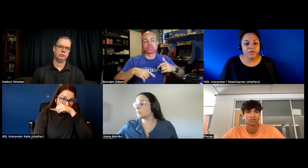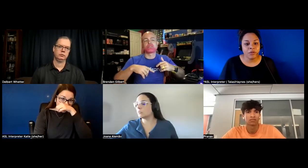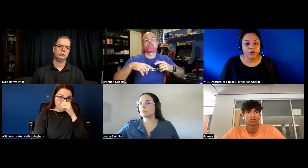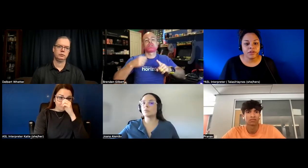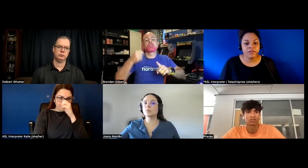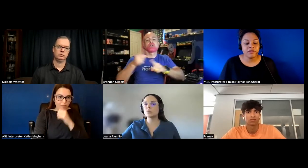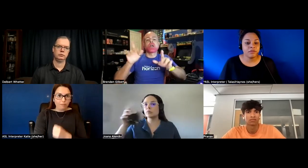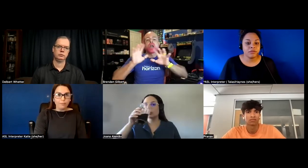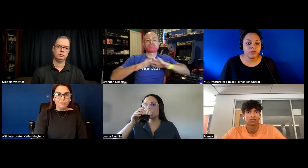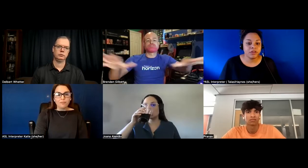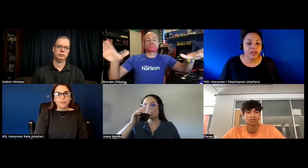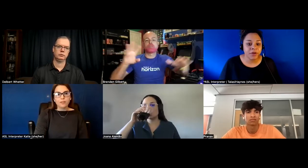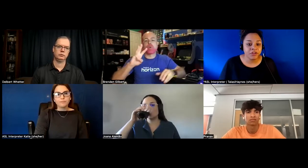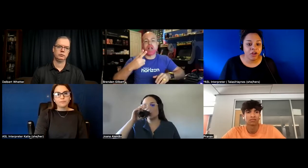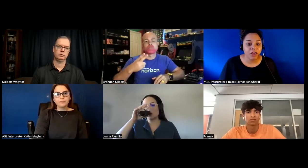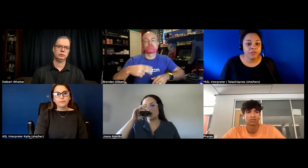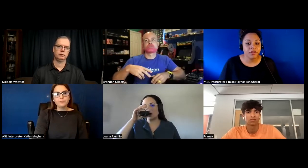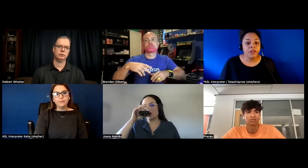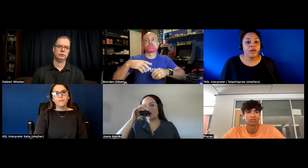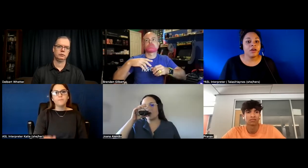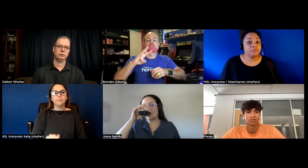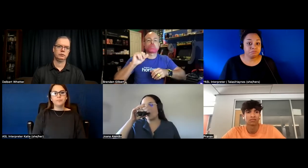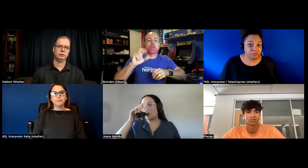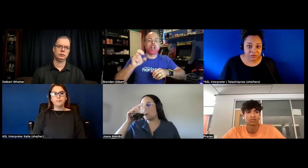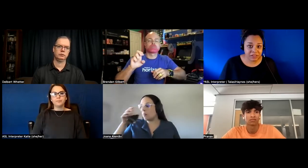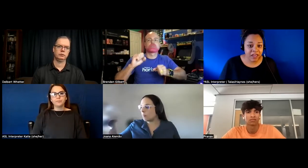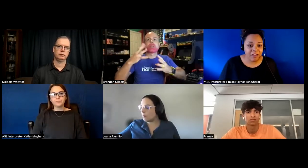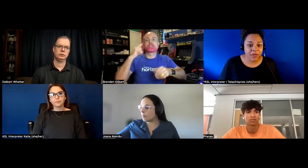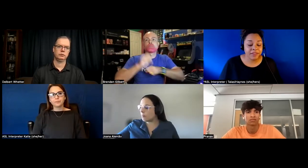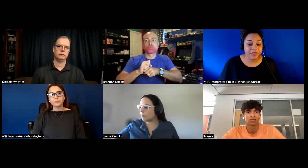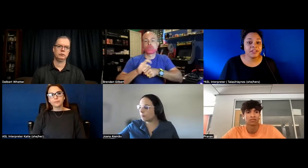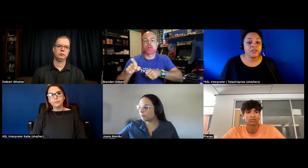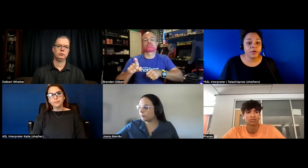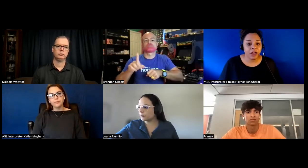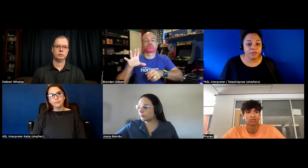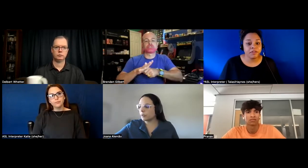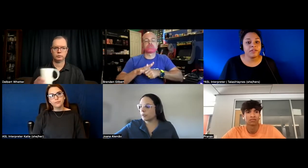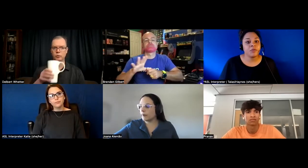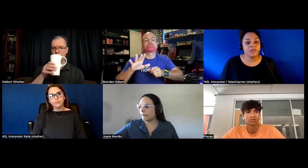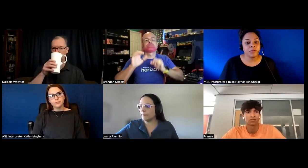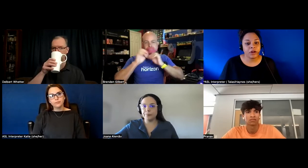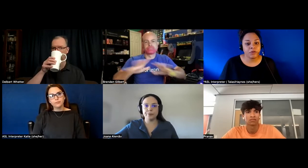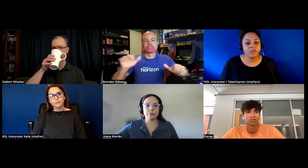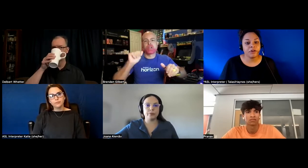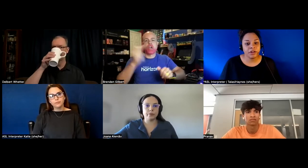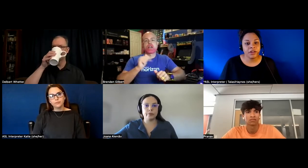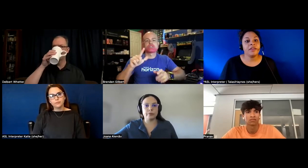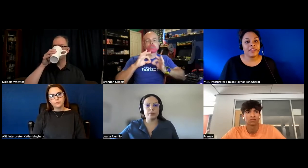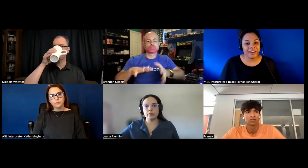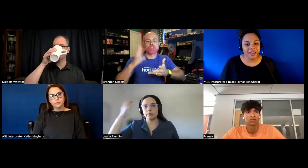employees we didn't have many jobs uh didn't have anything until the warehouses and then once the warehouses started they had a lot of